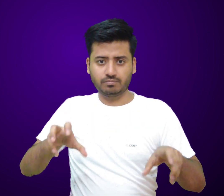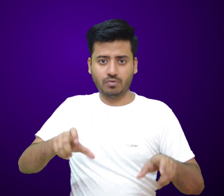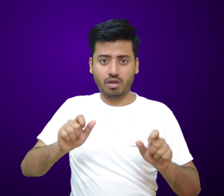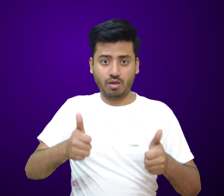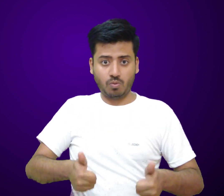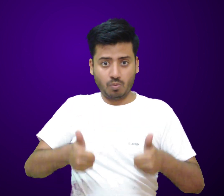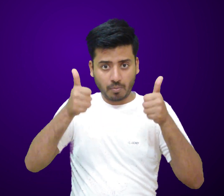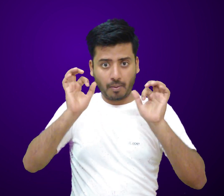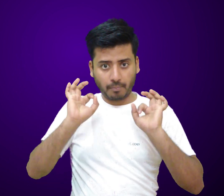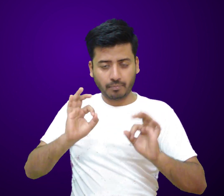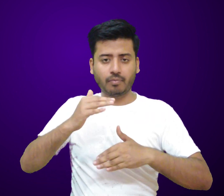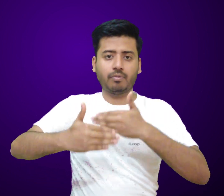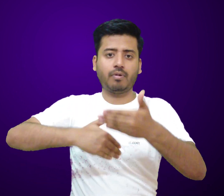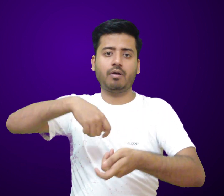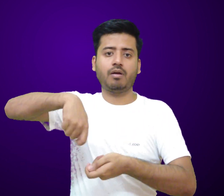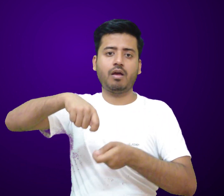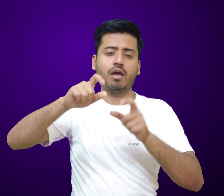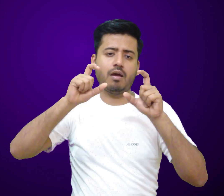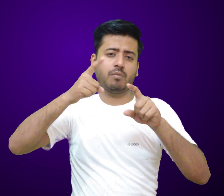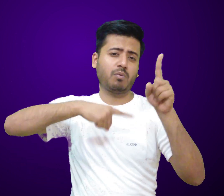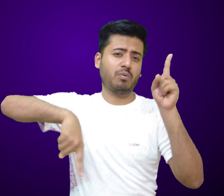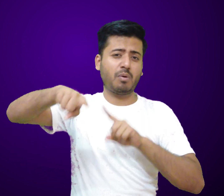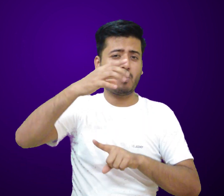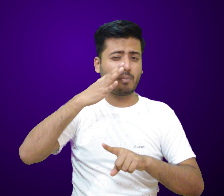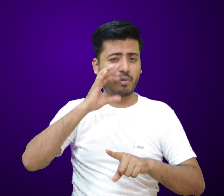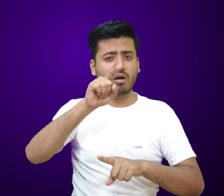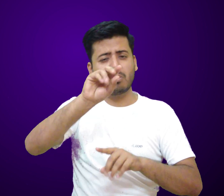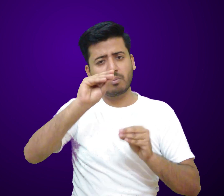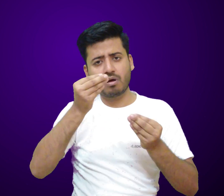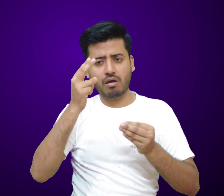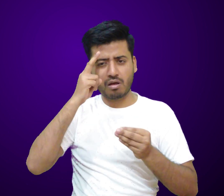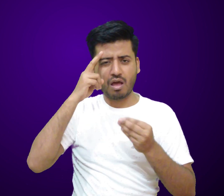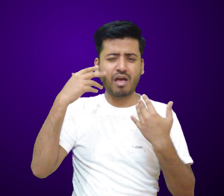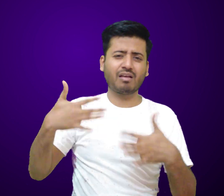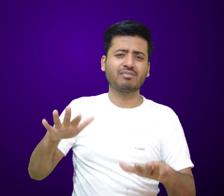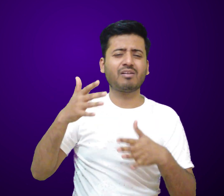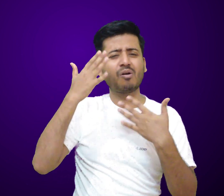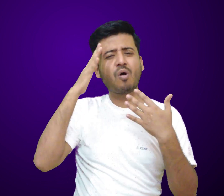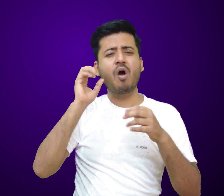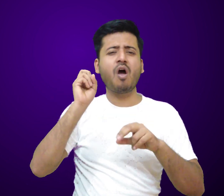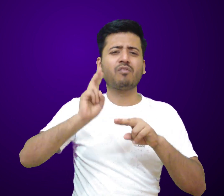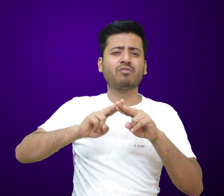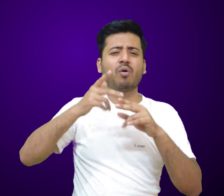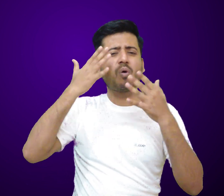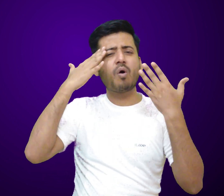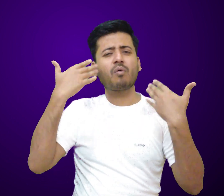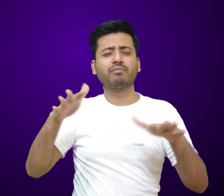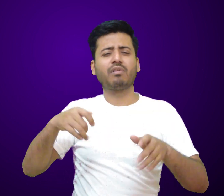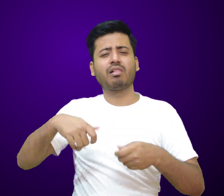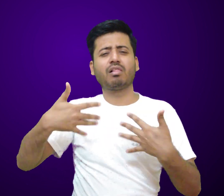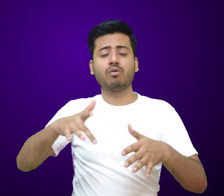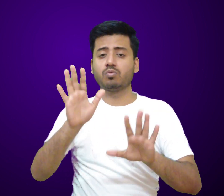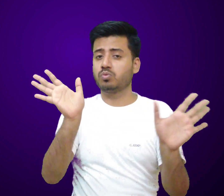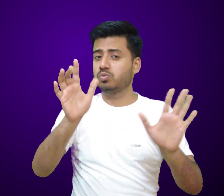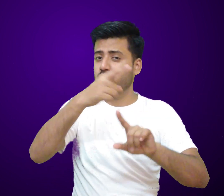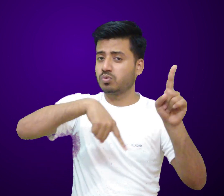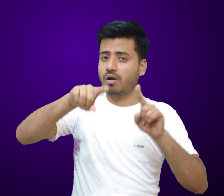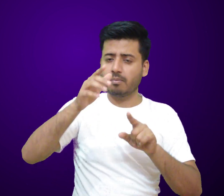emit such cells. Cancer genesis results from gene alterations in the cells. So, the chemicals that generate through